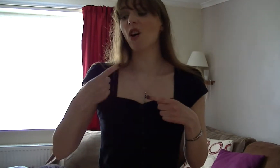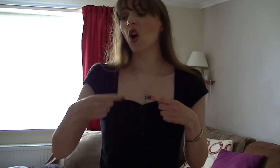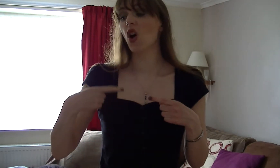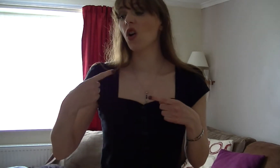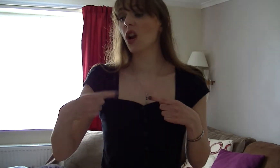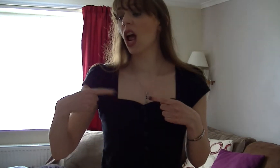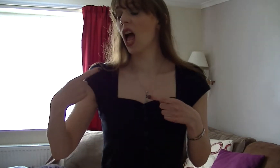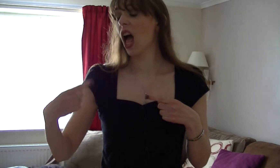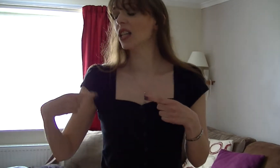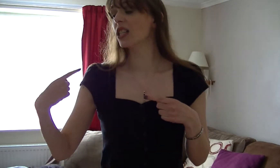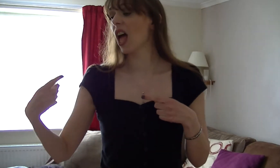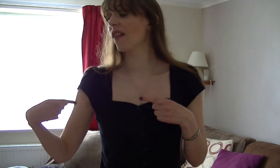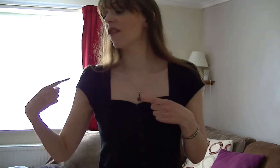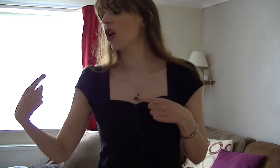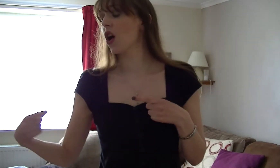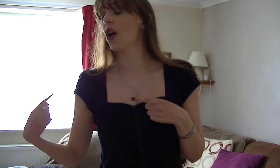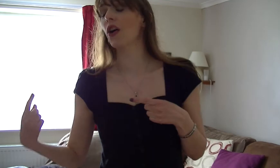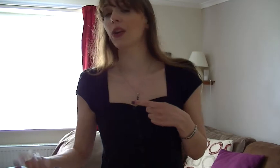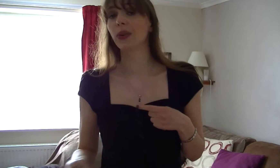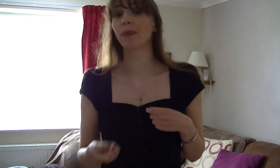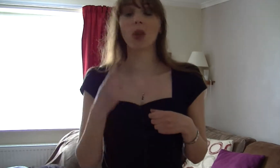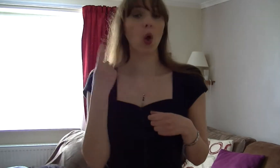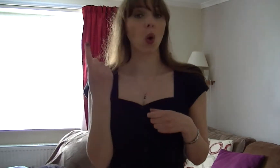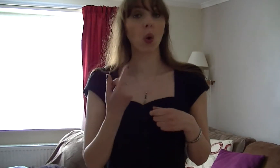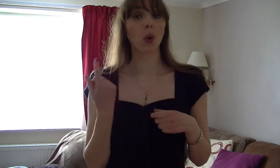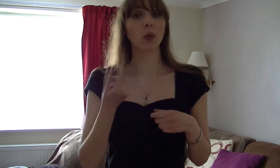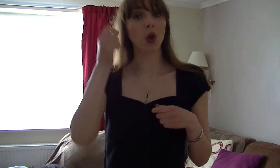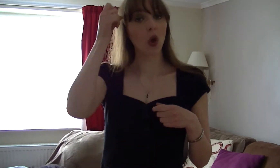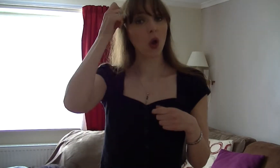and ever Who knew?